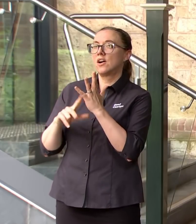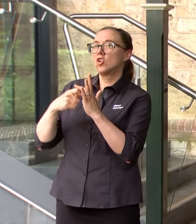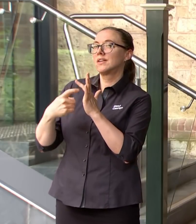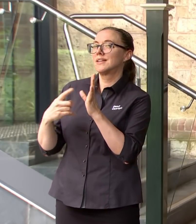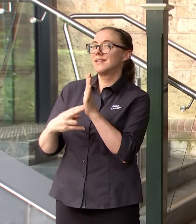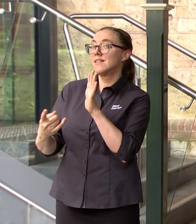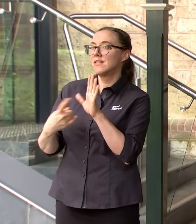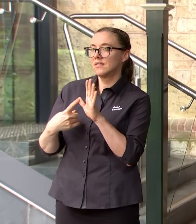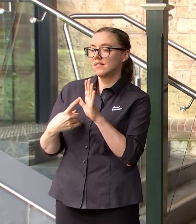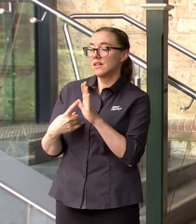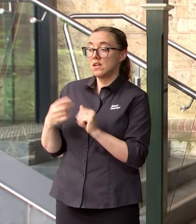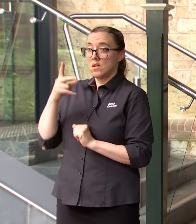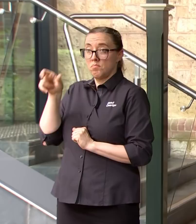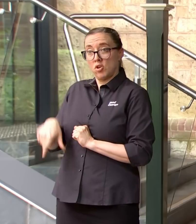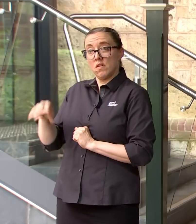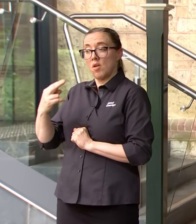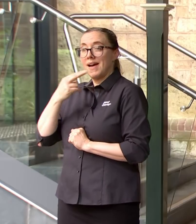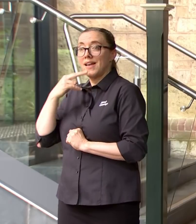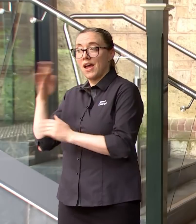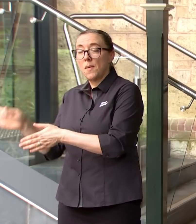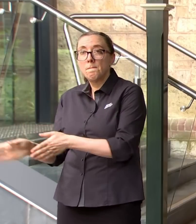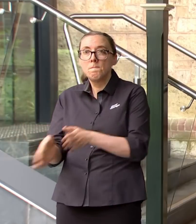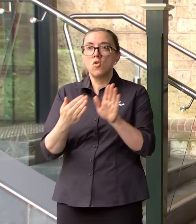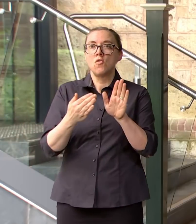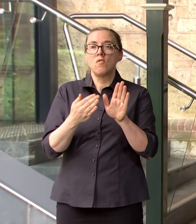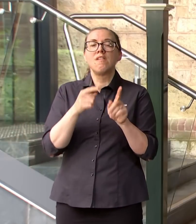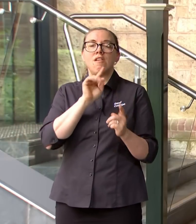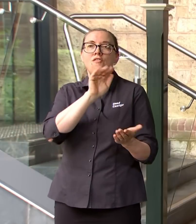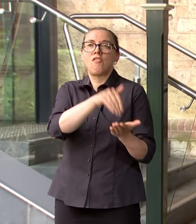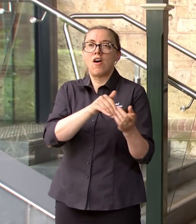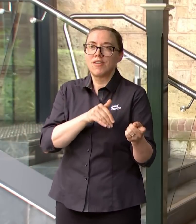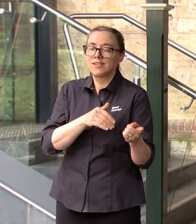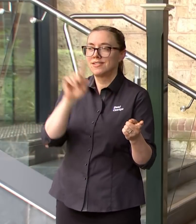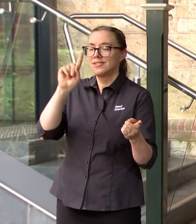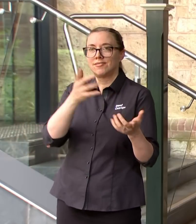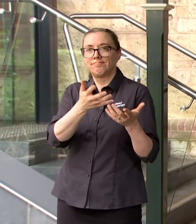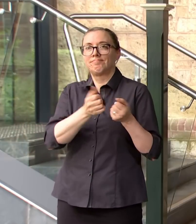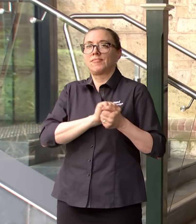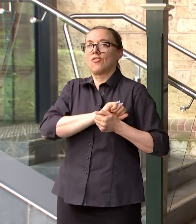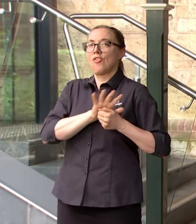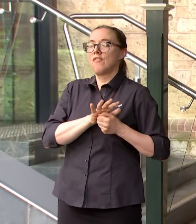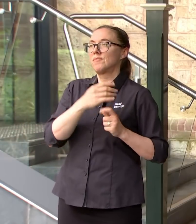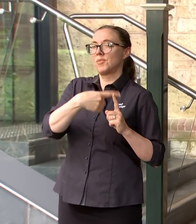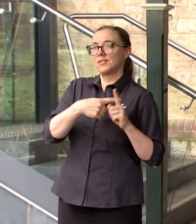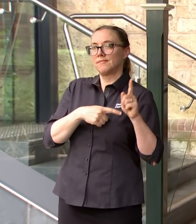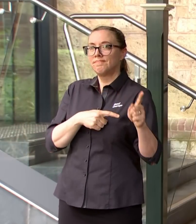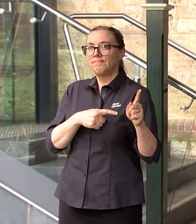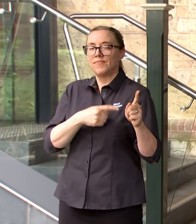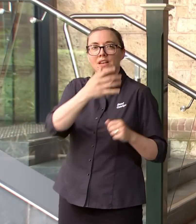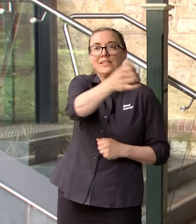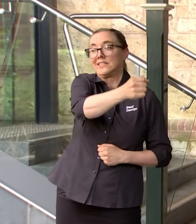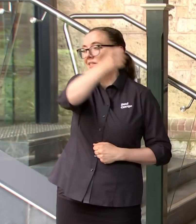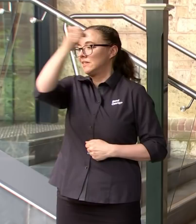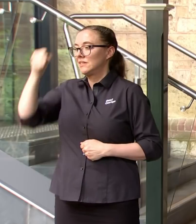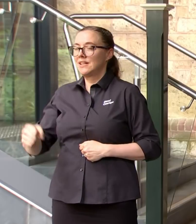Adelaide moved back there recently. They've now returned a positive swab and so we have brought them back to